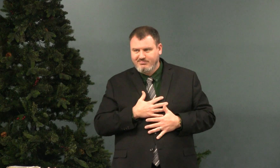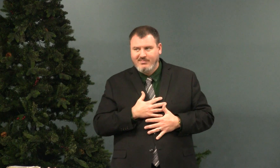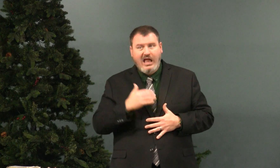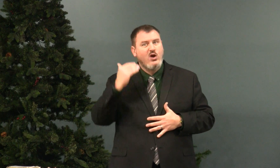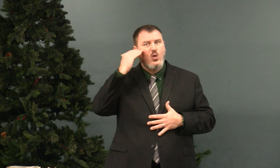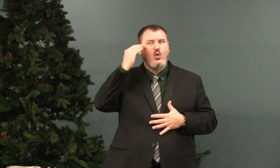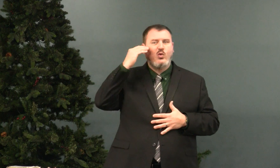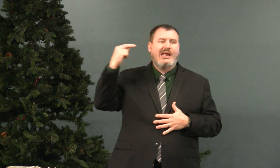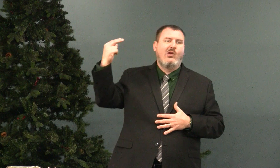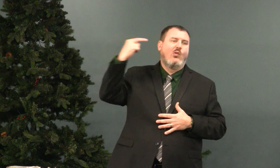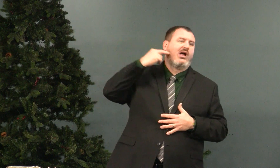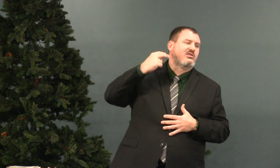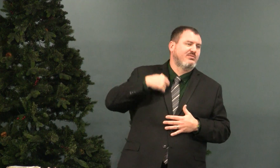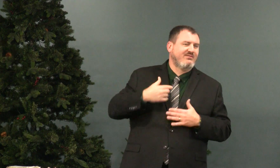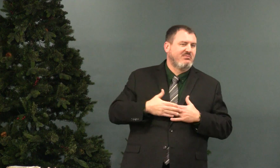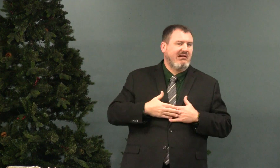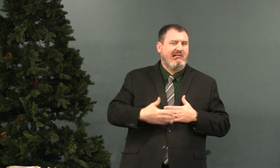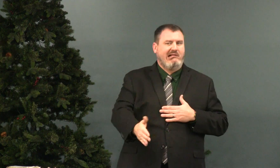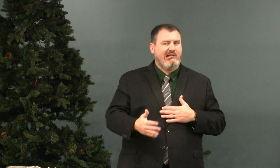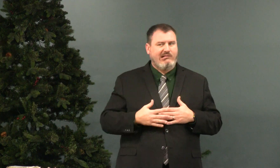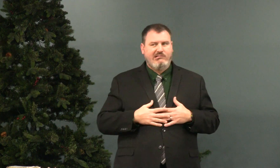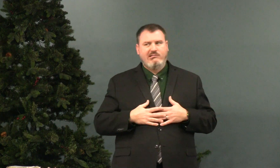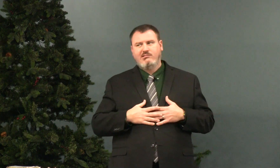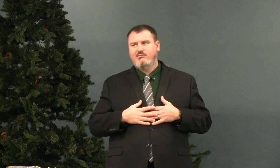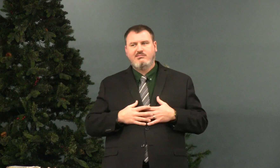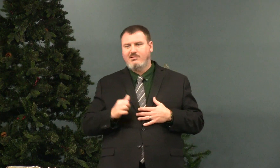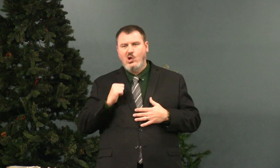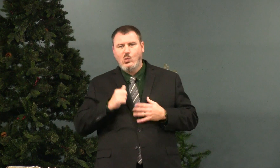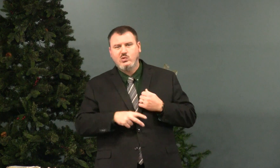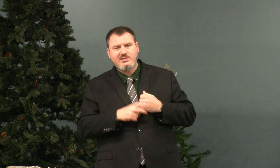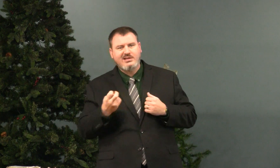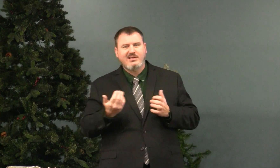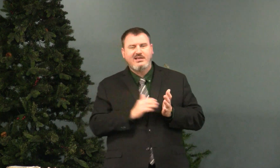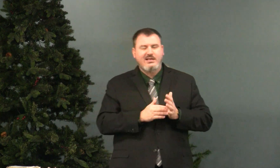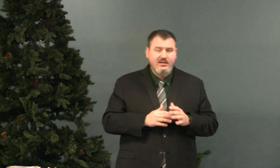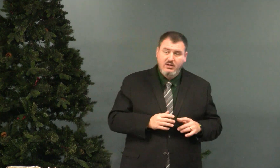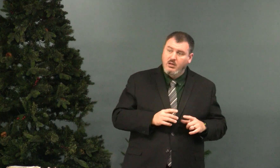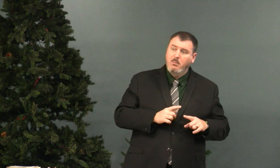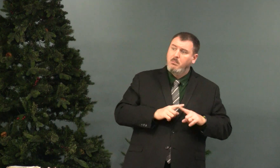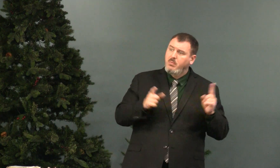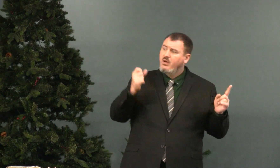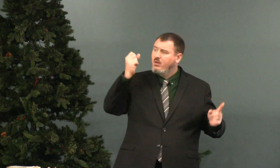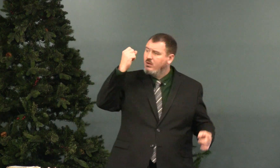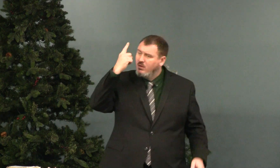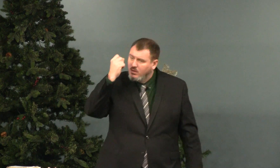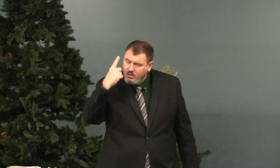So that scared me. I knew he was watching me from then on. And I never stole again. But